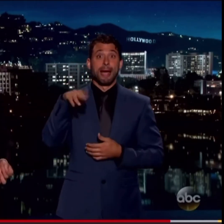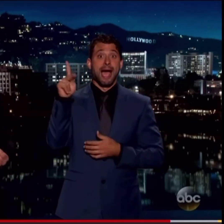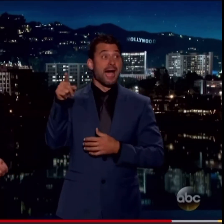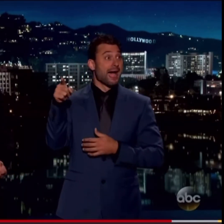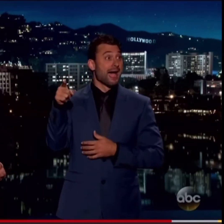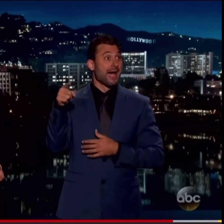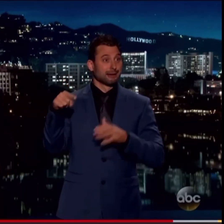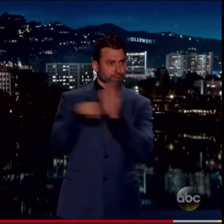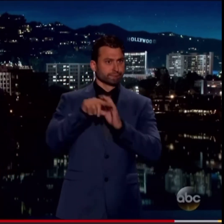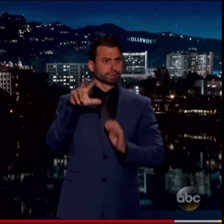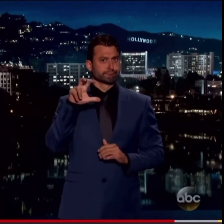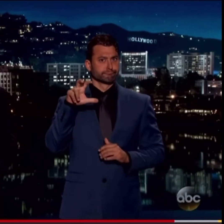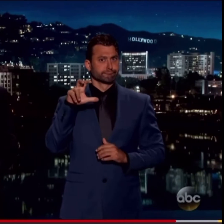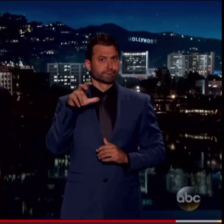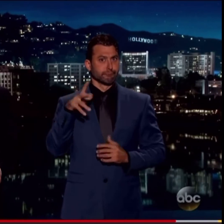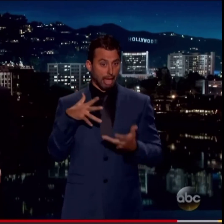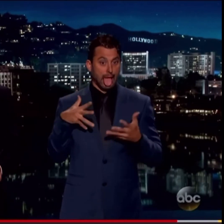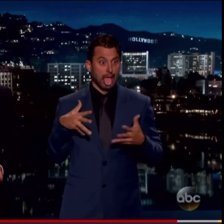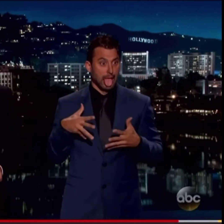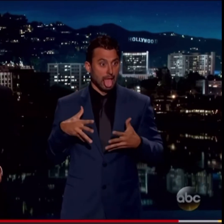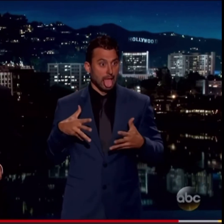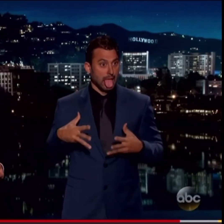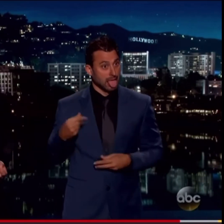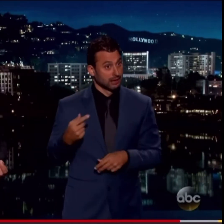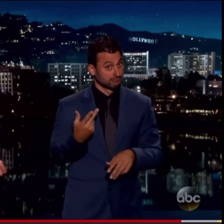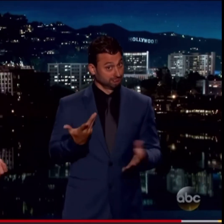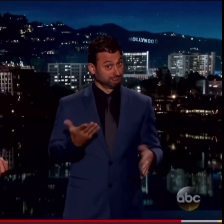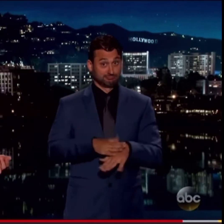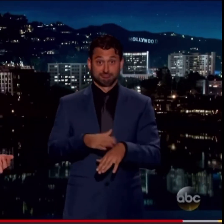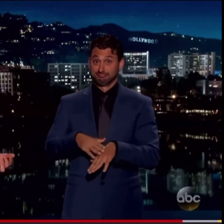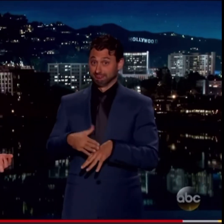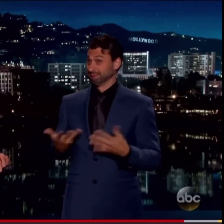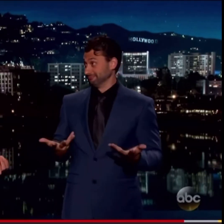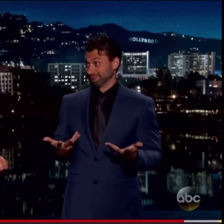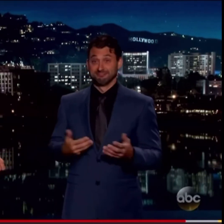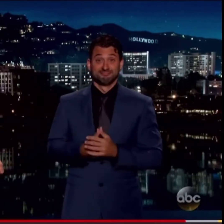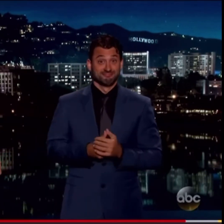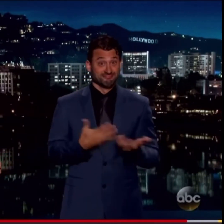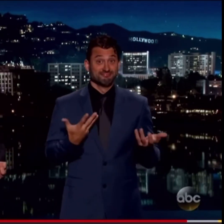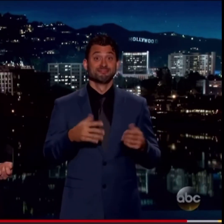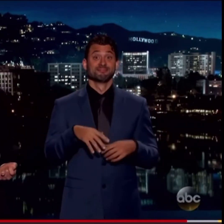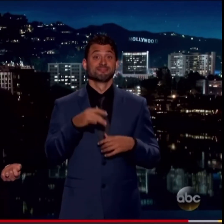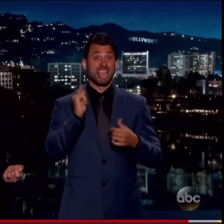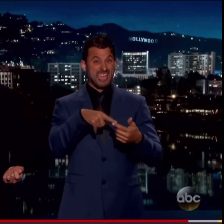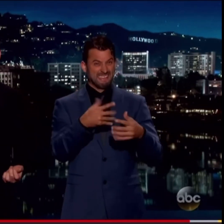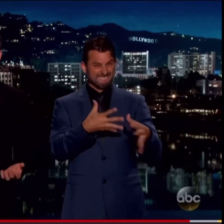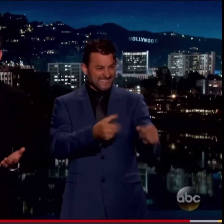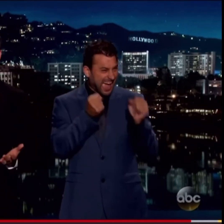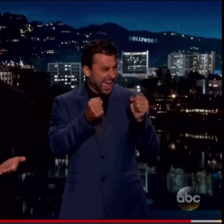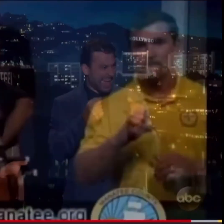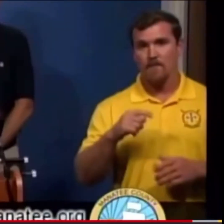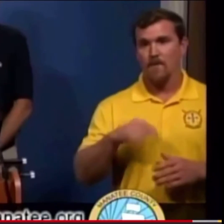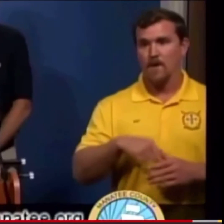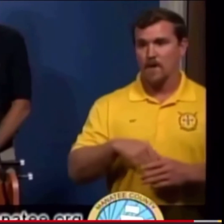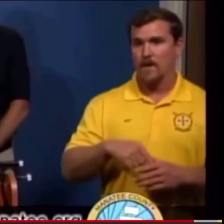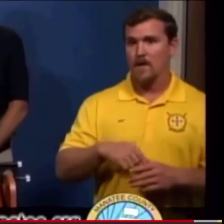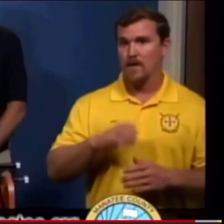out of your checking account. I have a feeling I'm going to be out of a job at the end of this. Maybe he can give this guy some